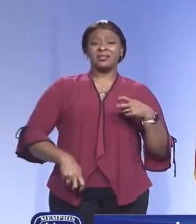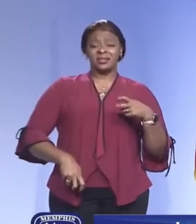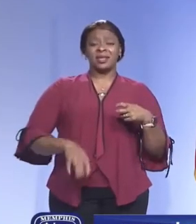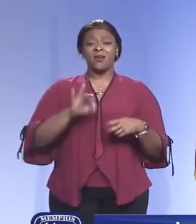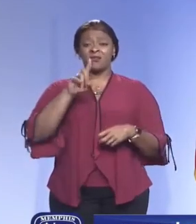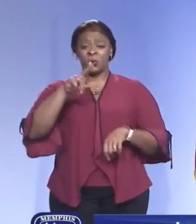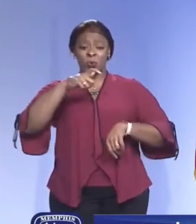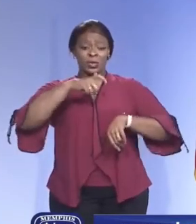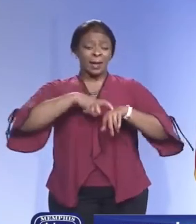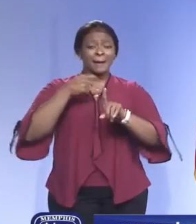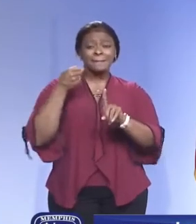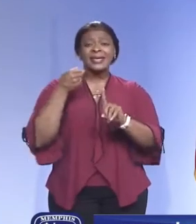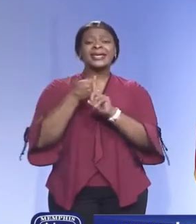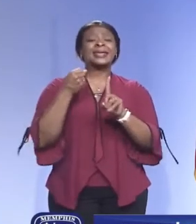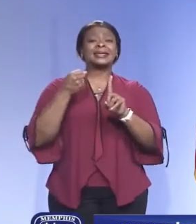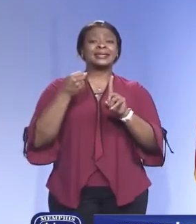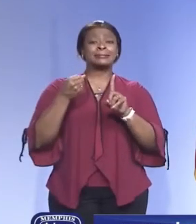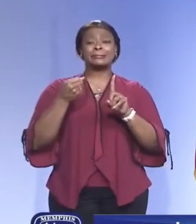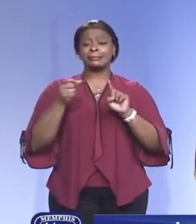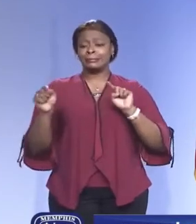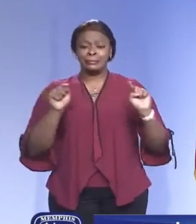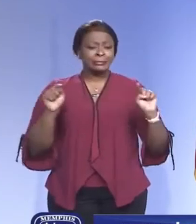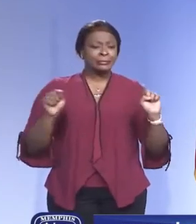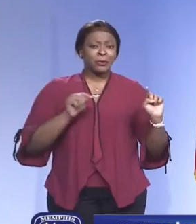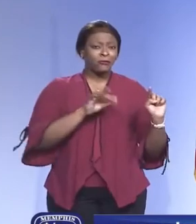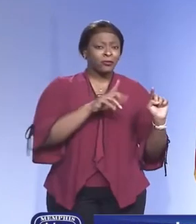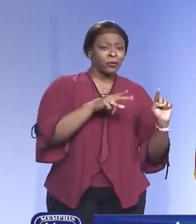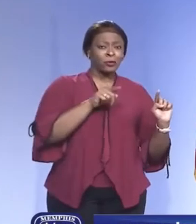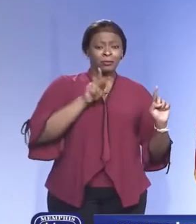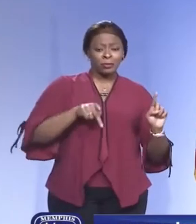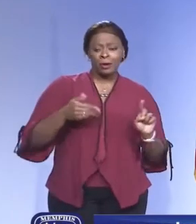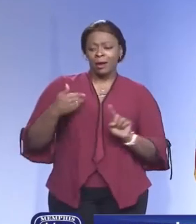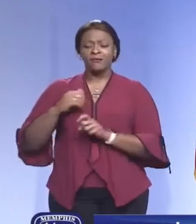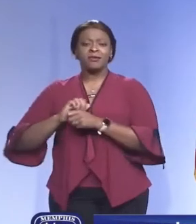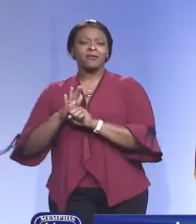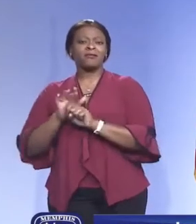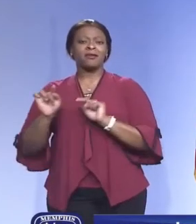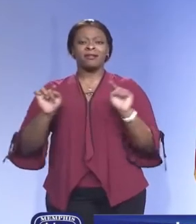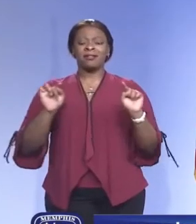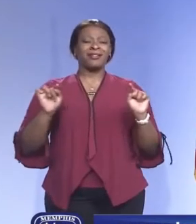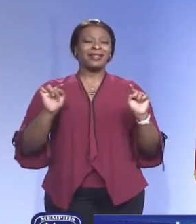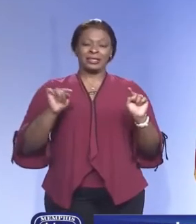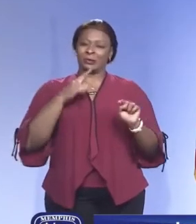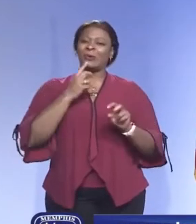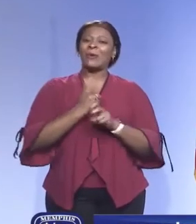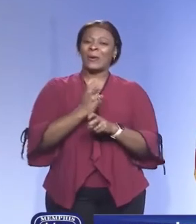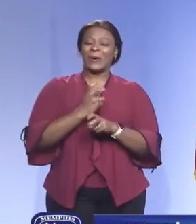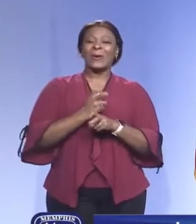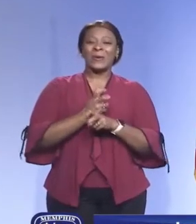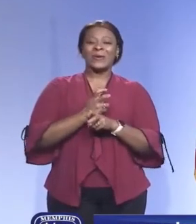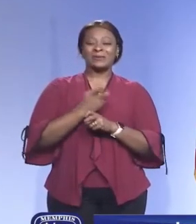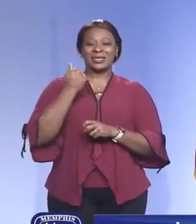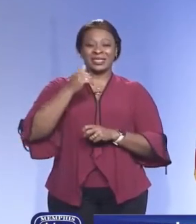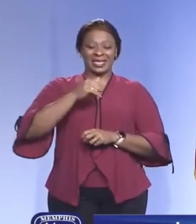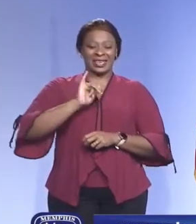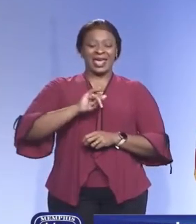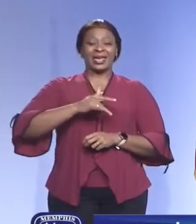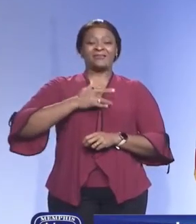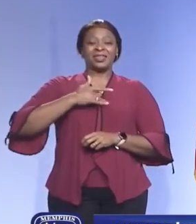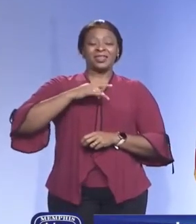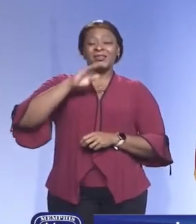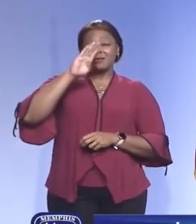flu season hit to differentiate someone who may have symptoms from